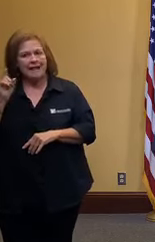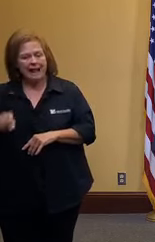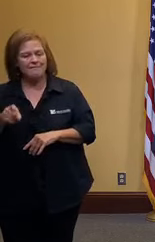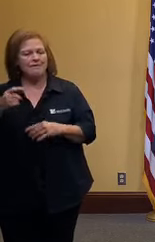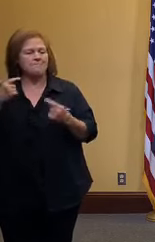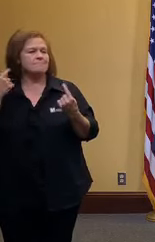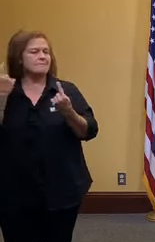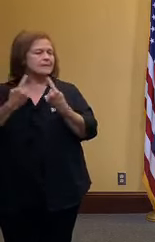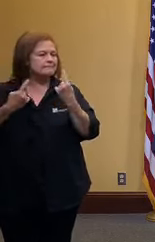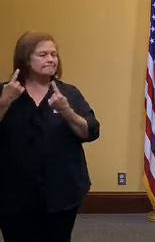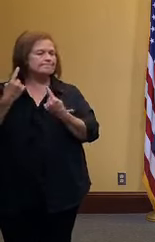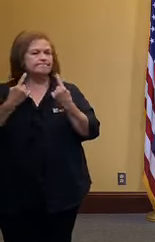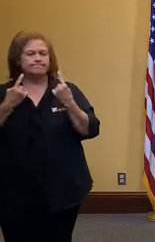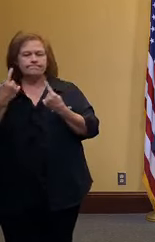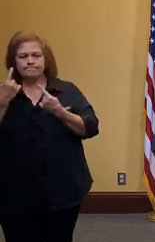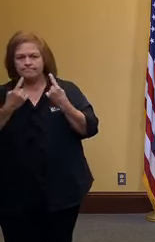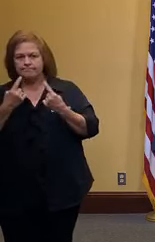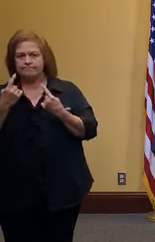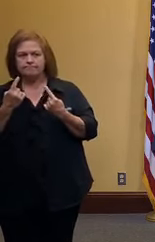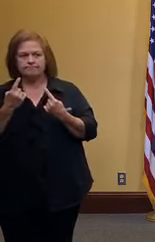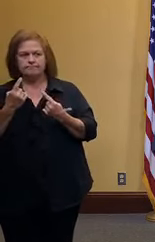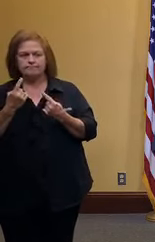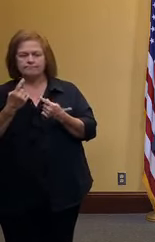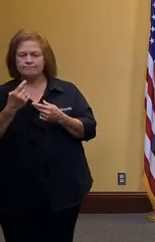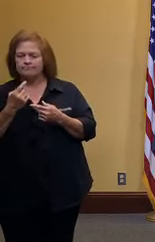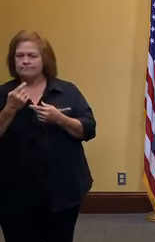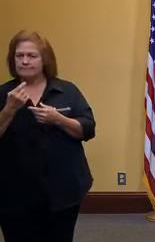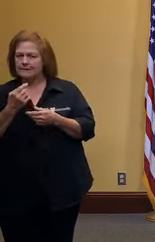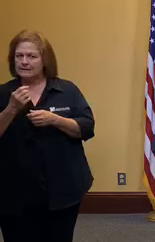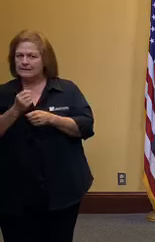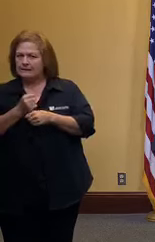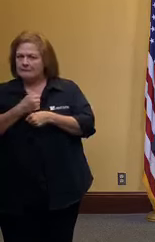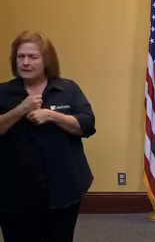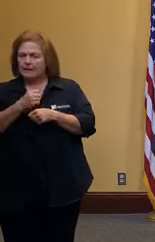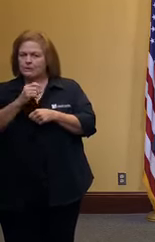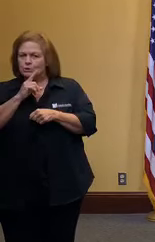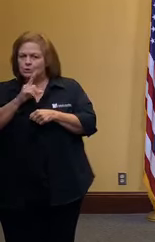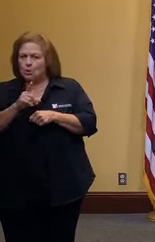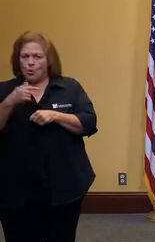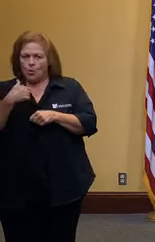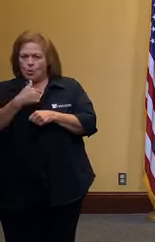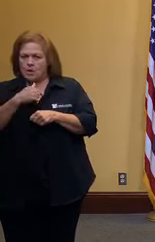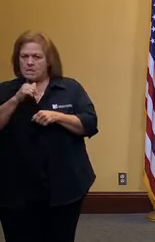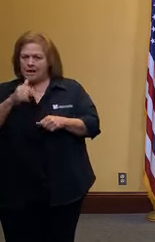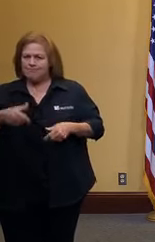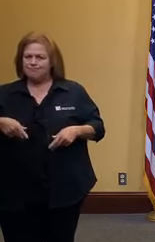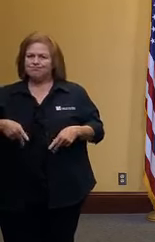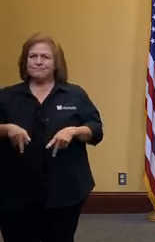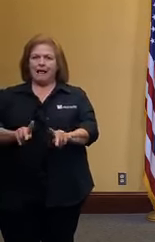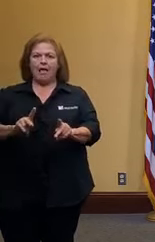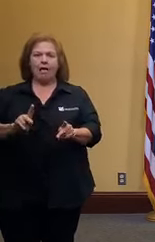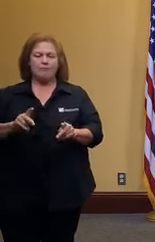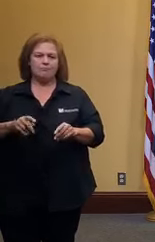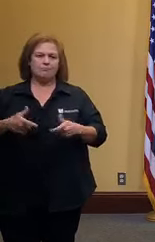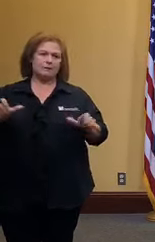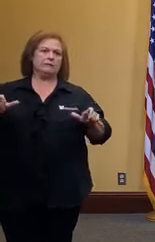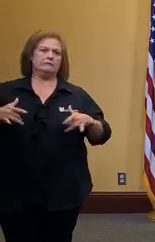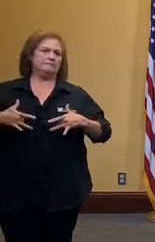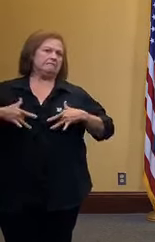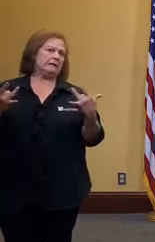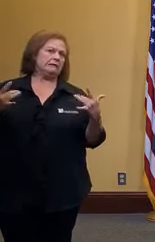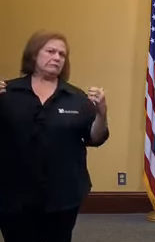making things like this continue to not be allowed okay next slide